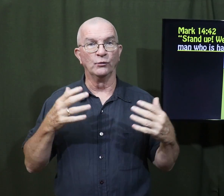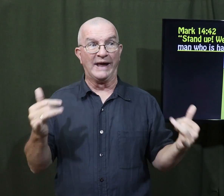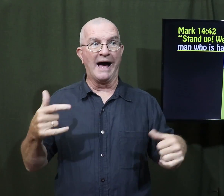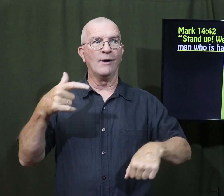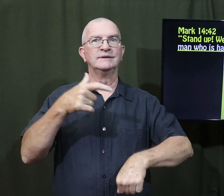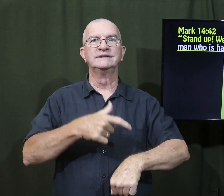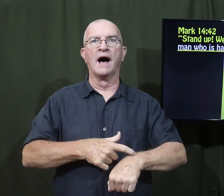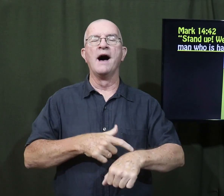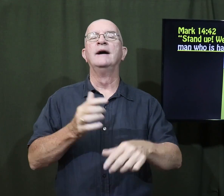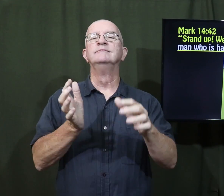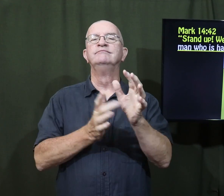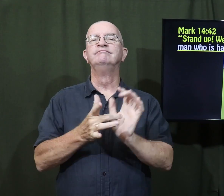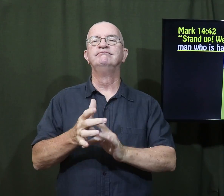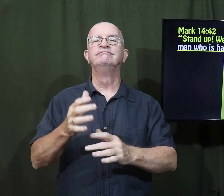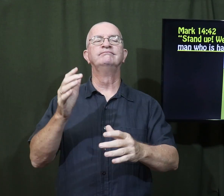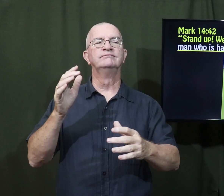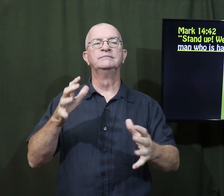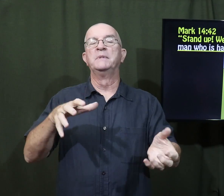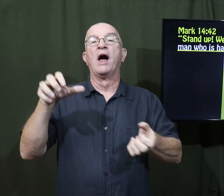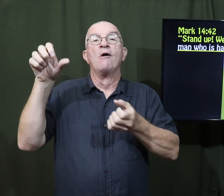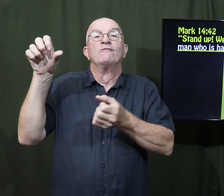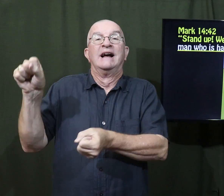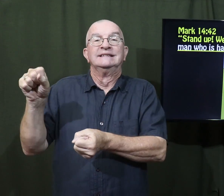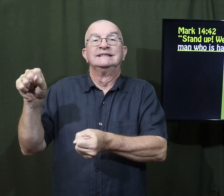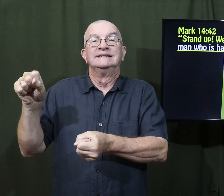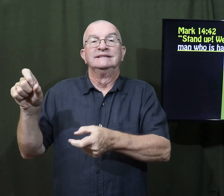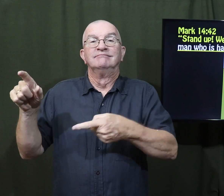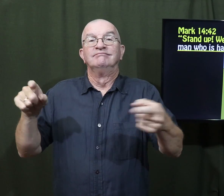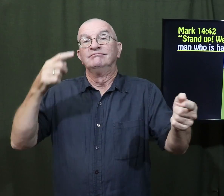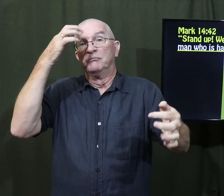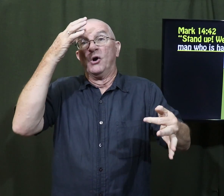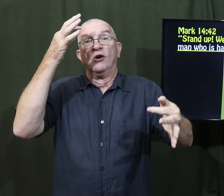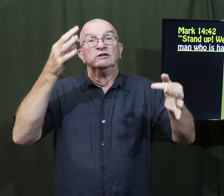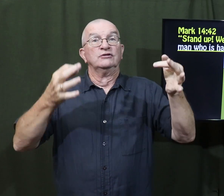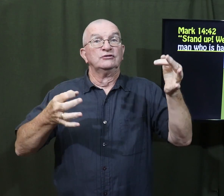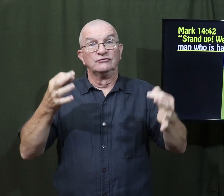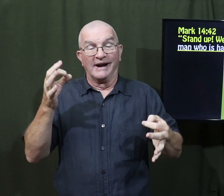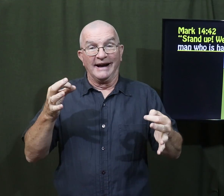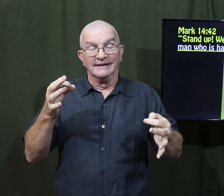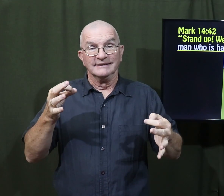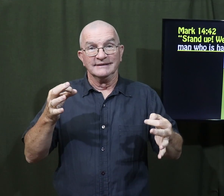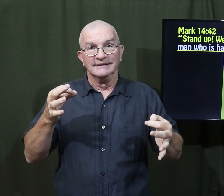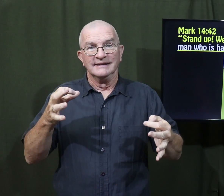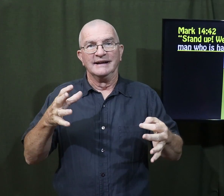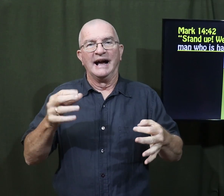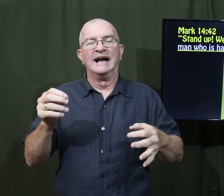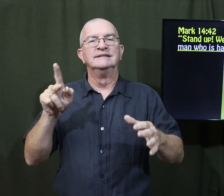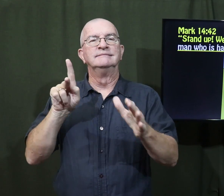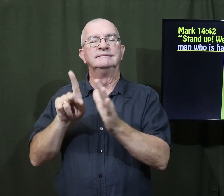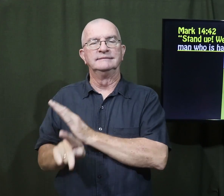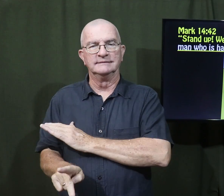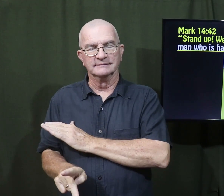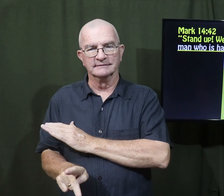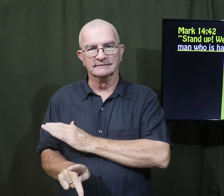so now it's time for Jesus to be arrested, going to court, and killed.